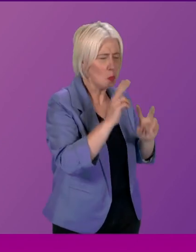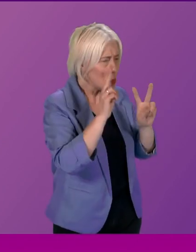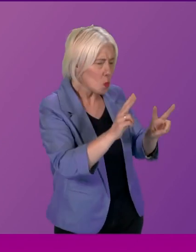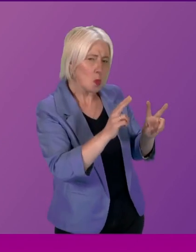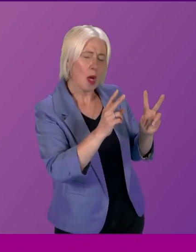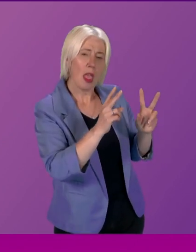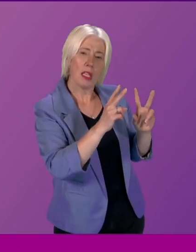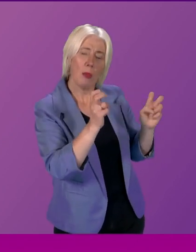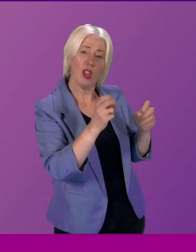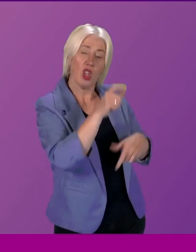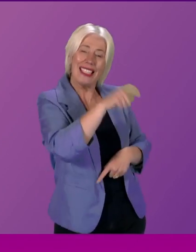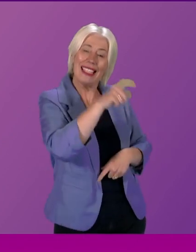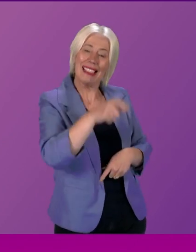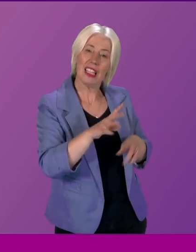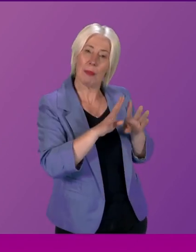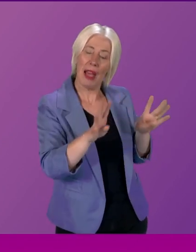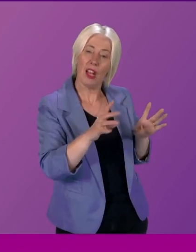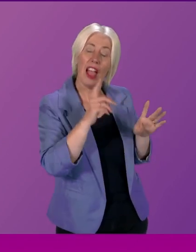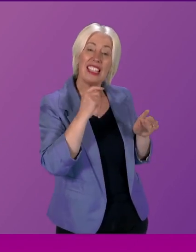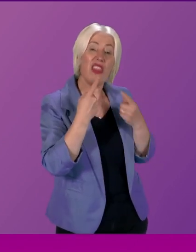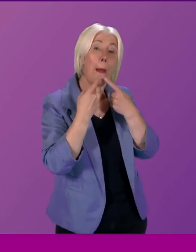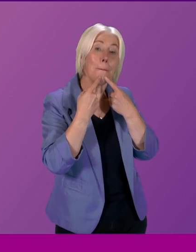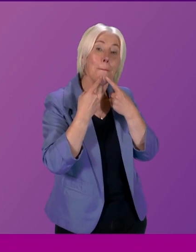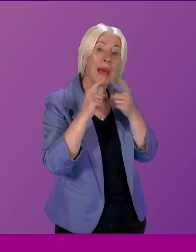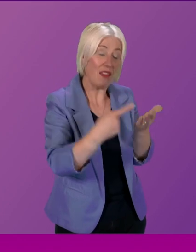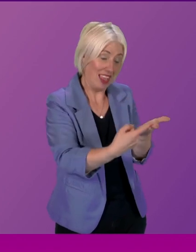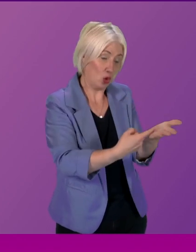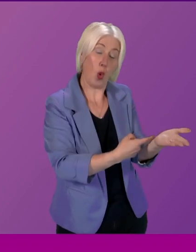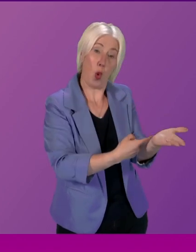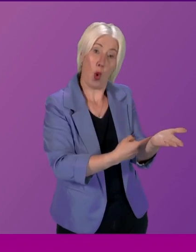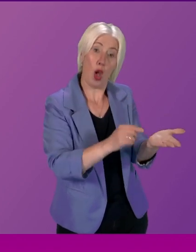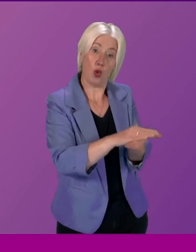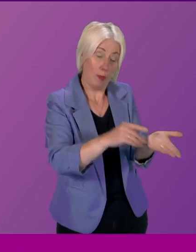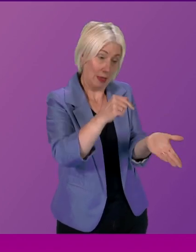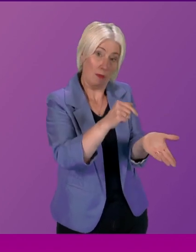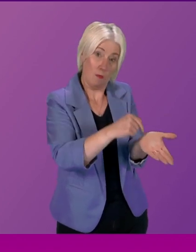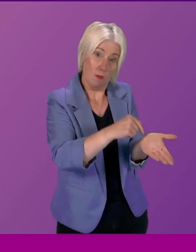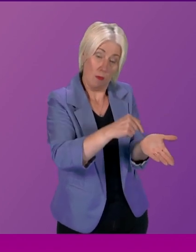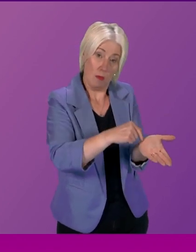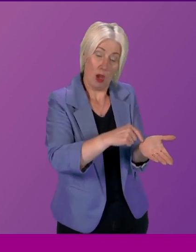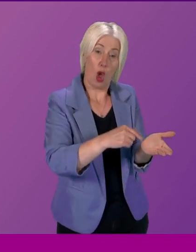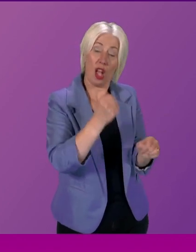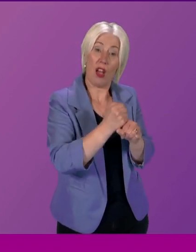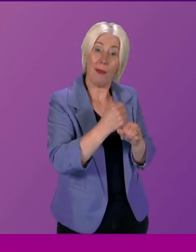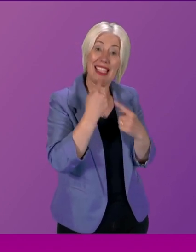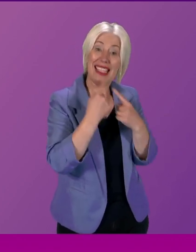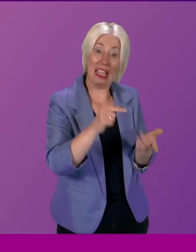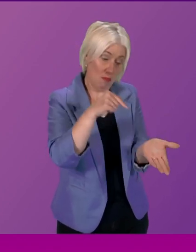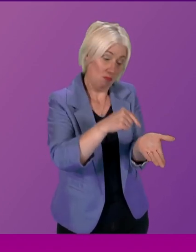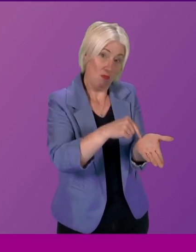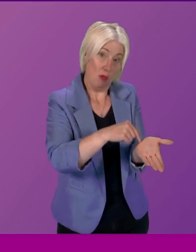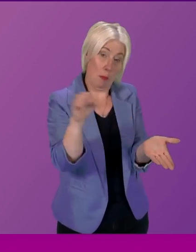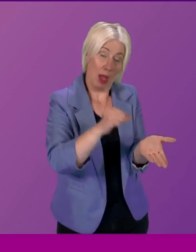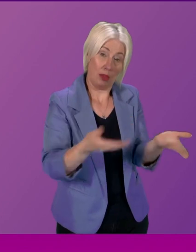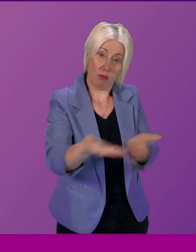debated within the election manifesto so that they have a legitimacy if the mandate for the government is there. And because Ireland